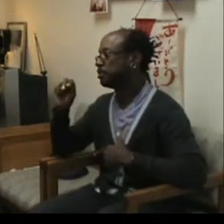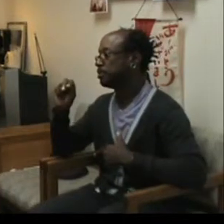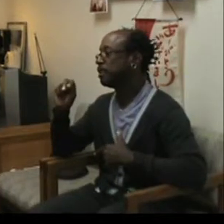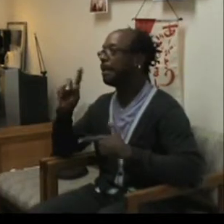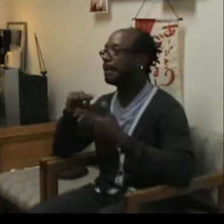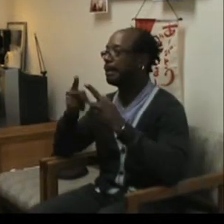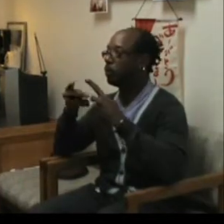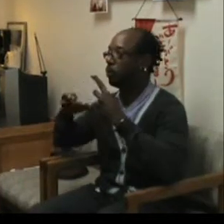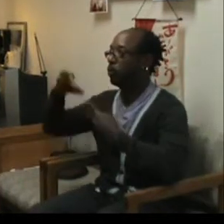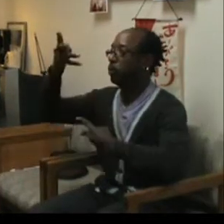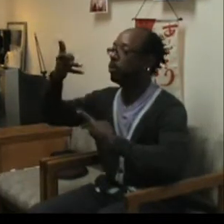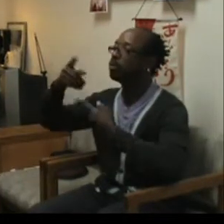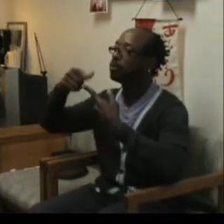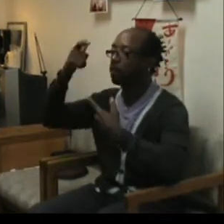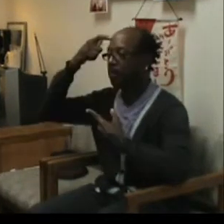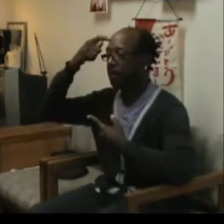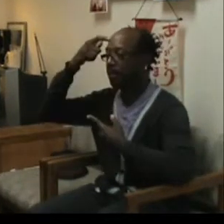So then the brain doesn't work as well.